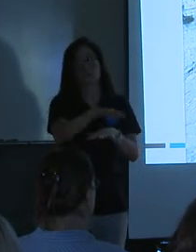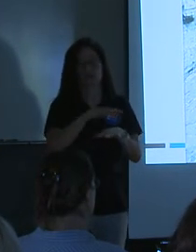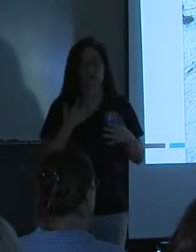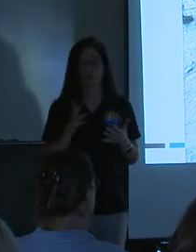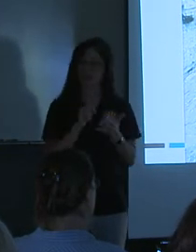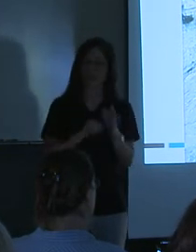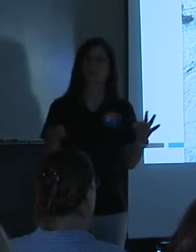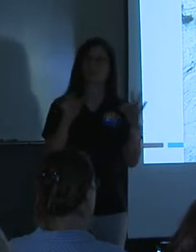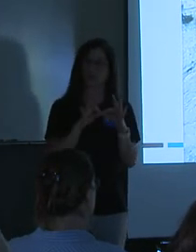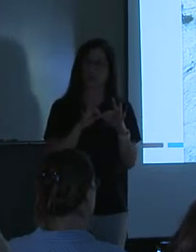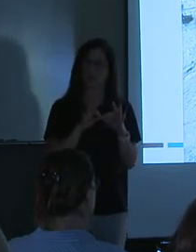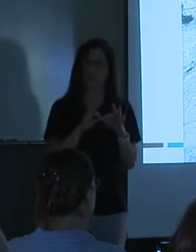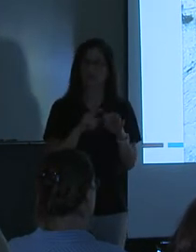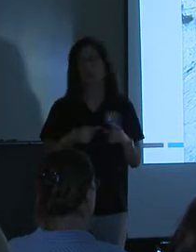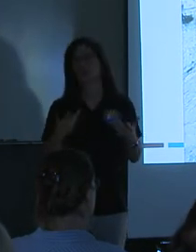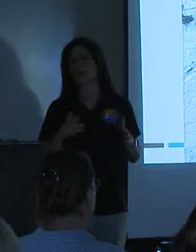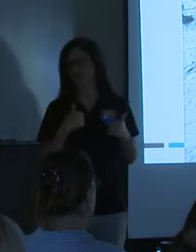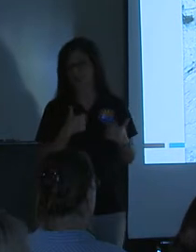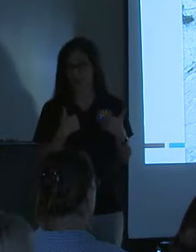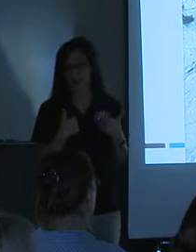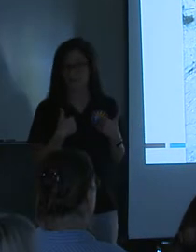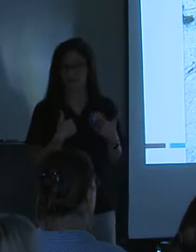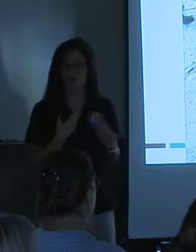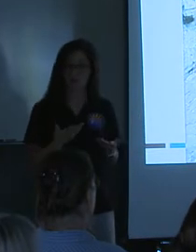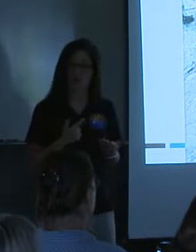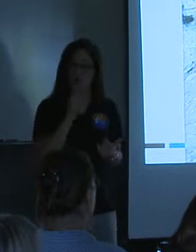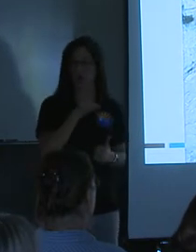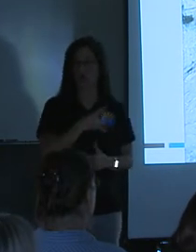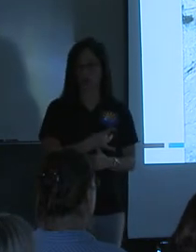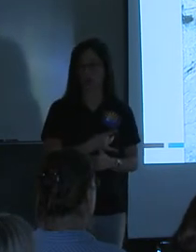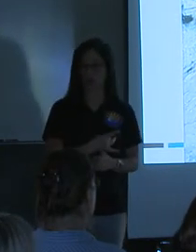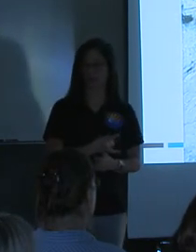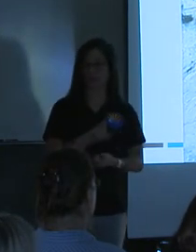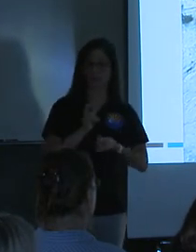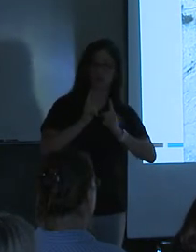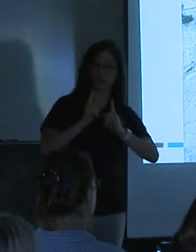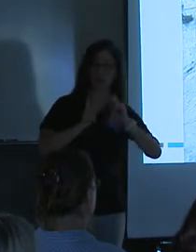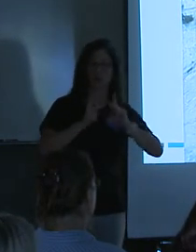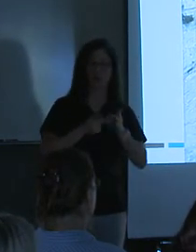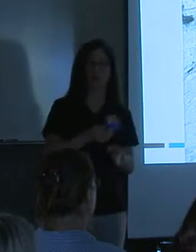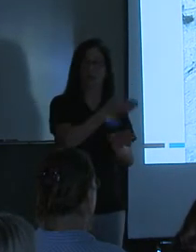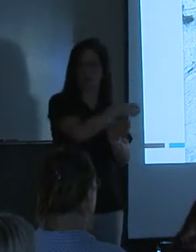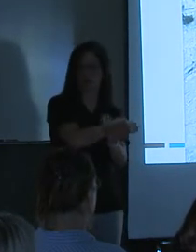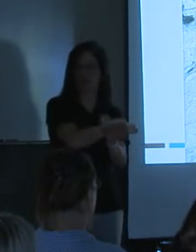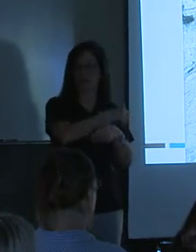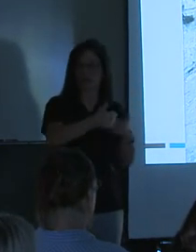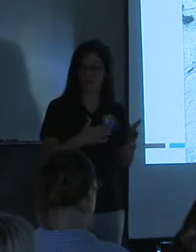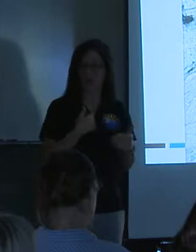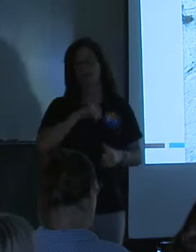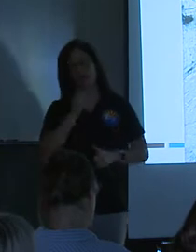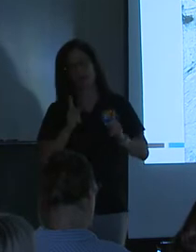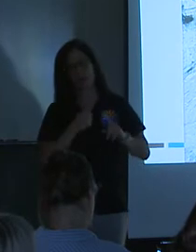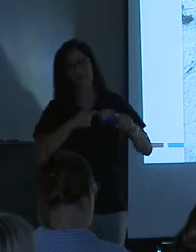so that was important. But that's all I have. And so I would really like to talk to people next door. And let's, and we have